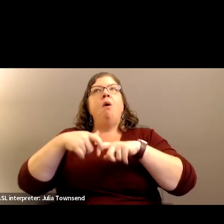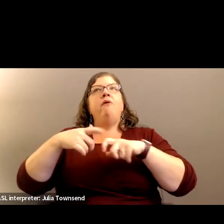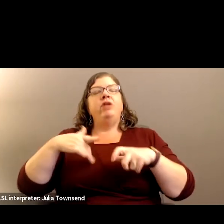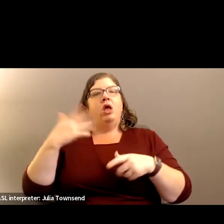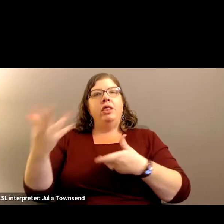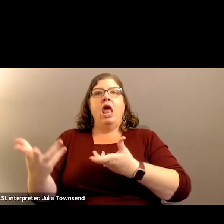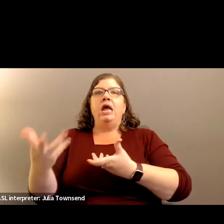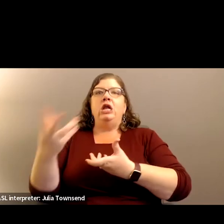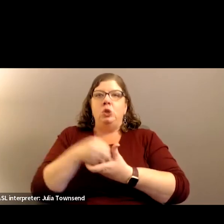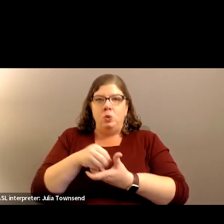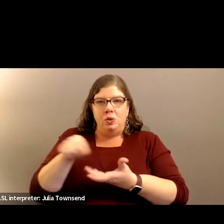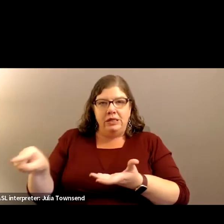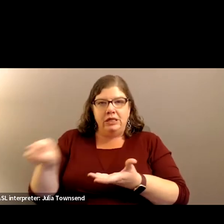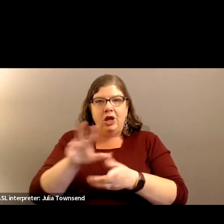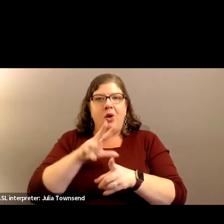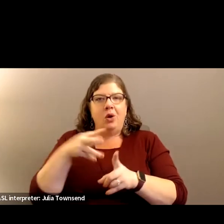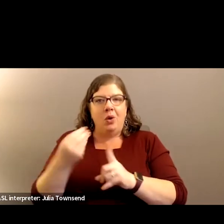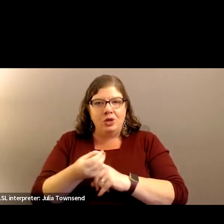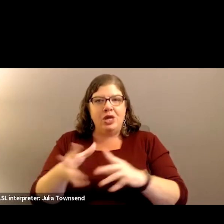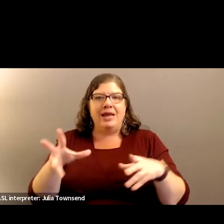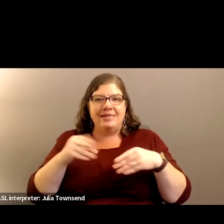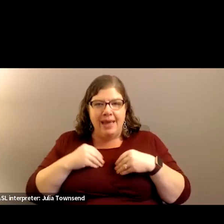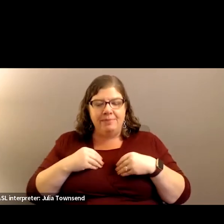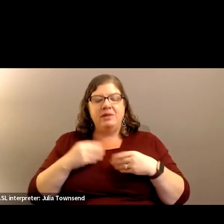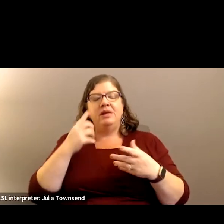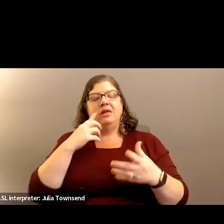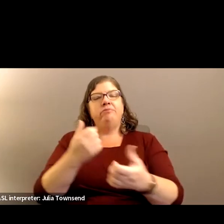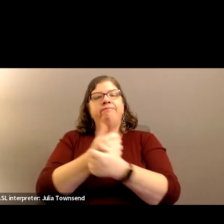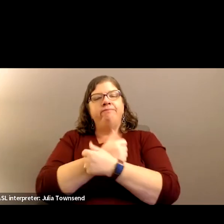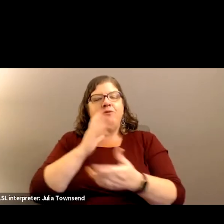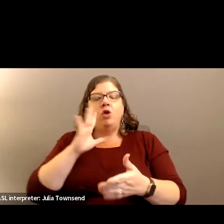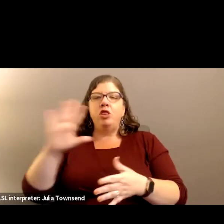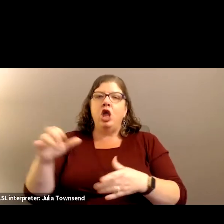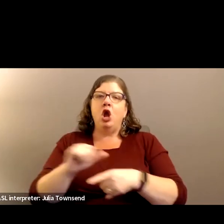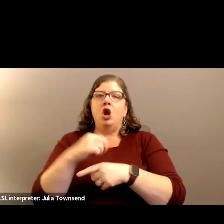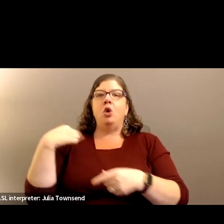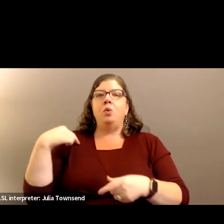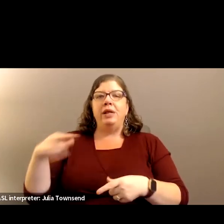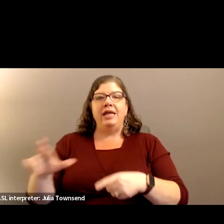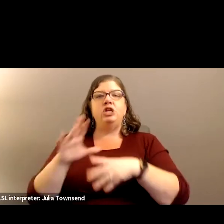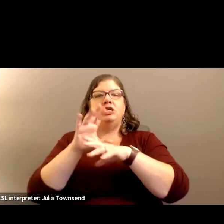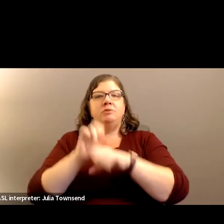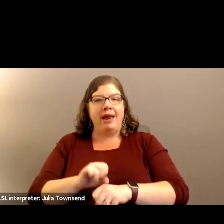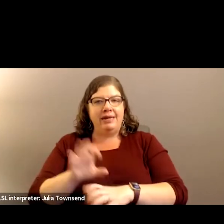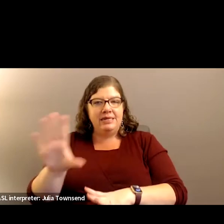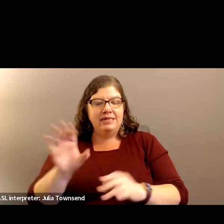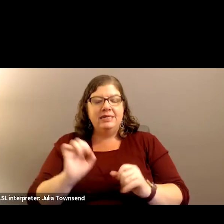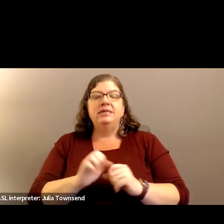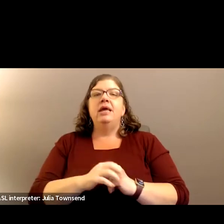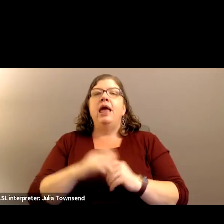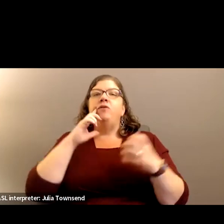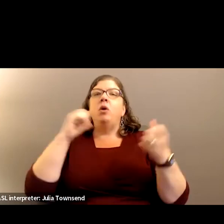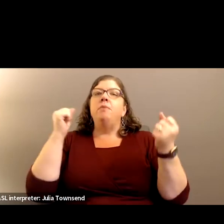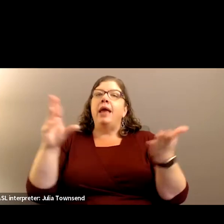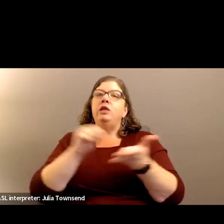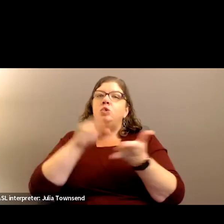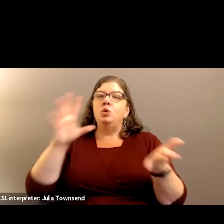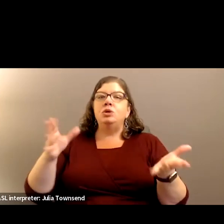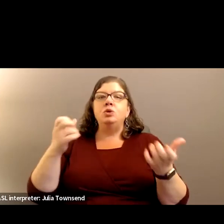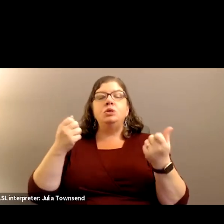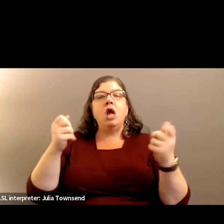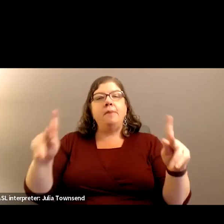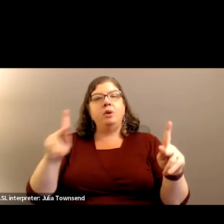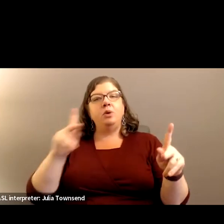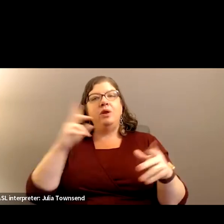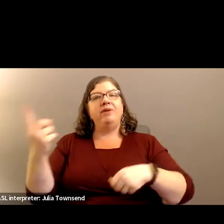included, finally feel accepted and embraced for their religious practices, and it was, to many students, an opportunity